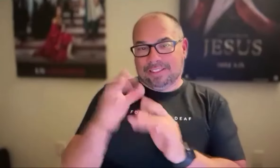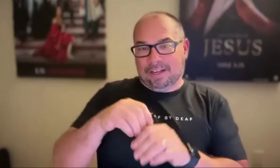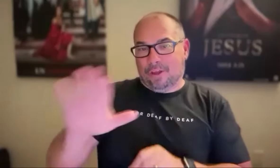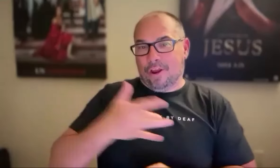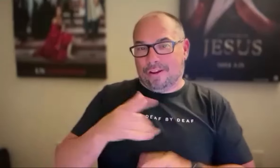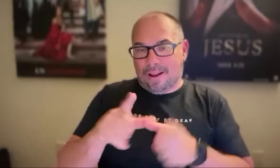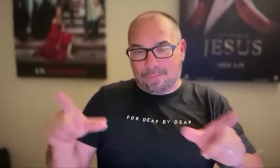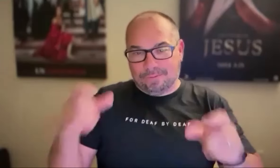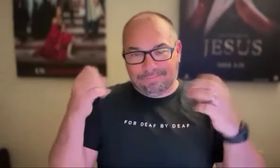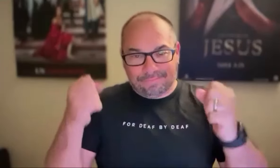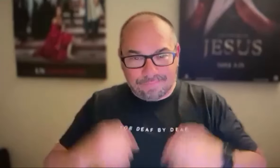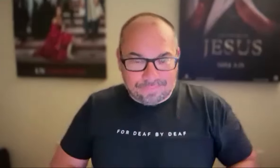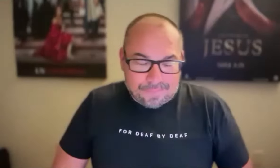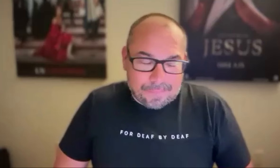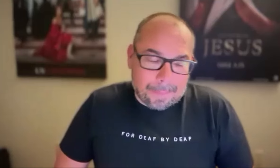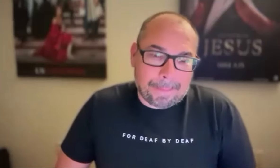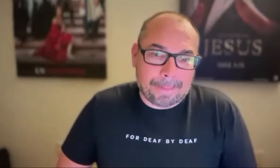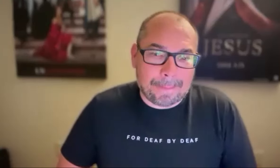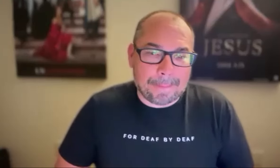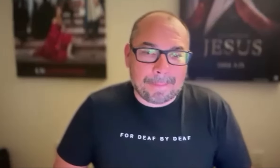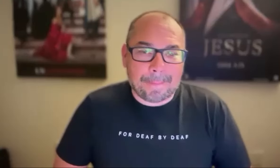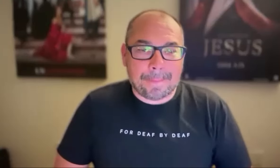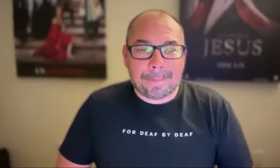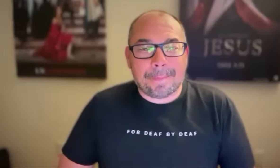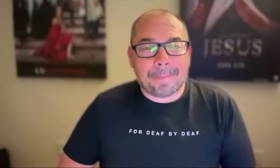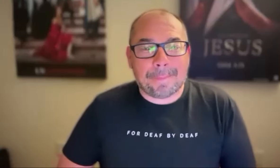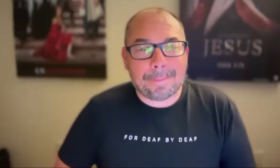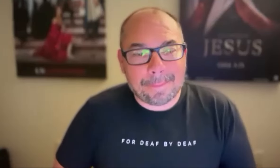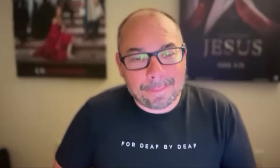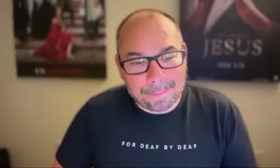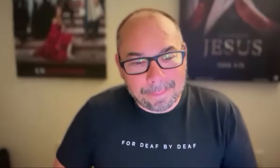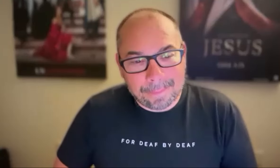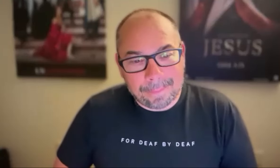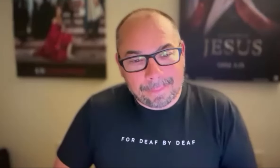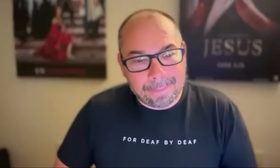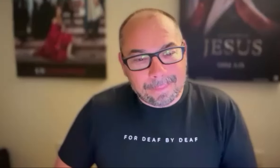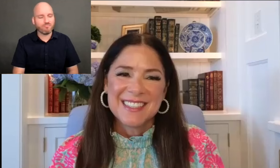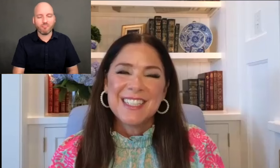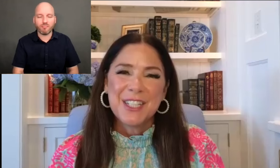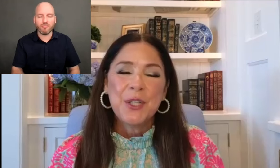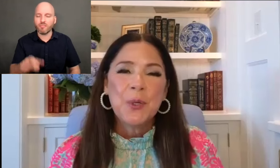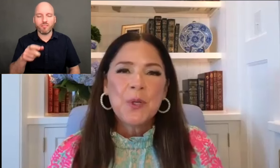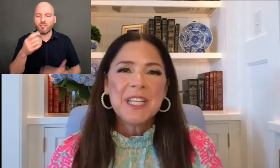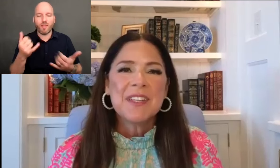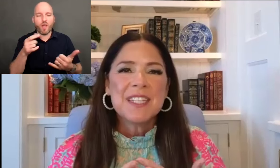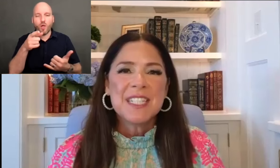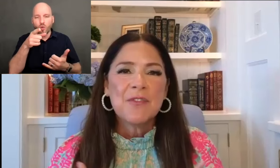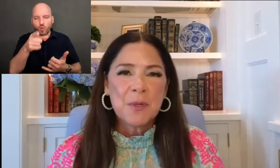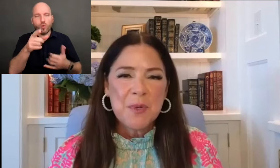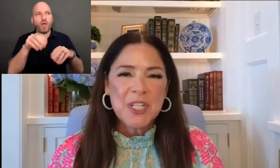that until it can be available in our heart language. So there's a desire to see this go worldwide. You are giving the deaf community